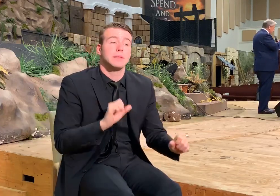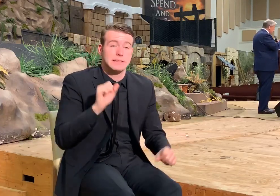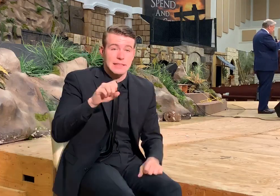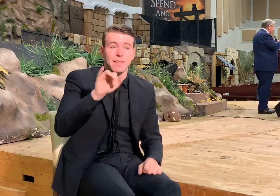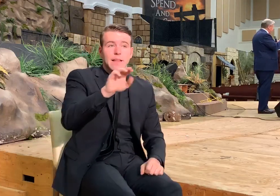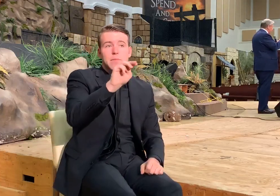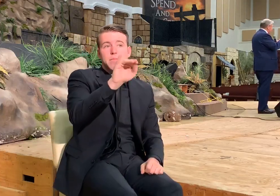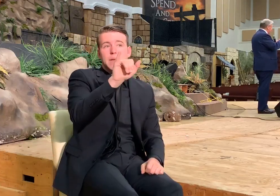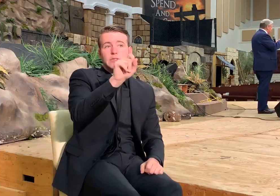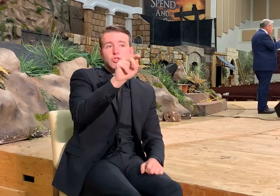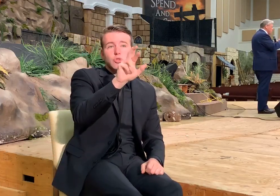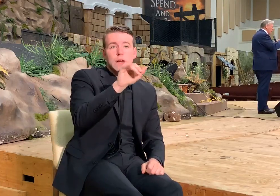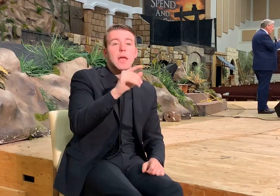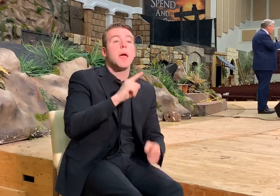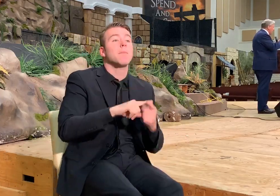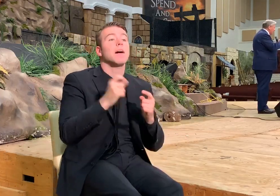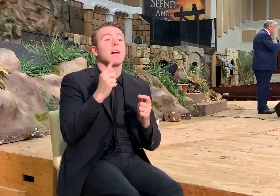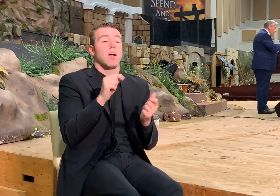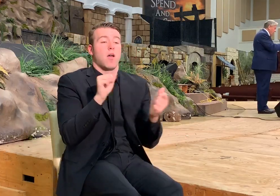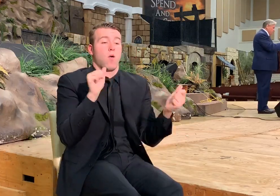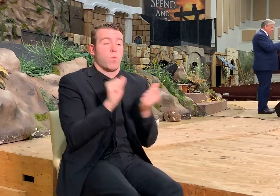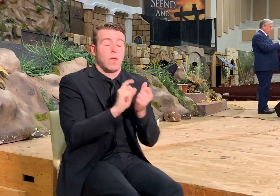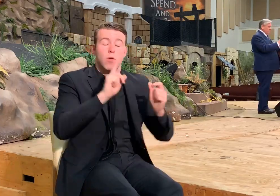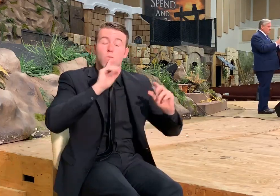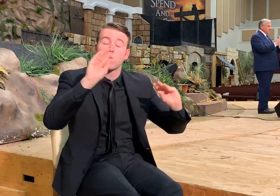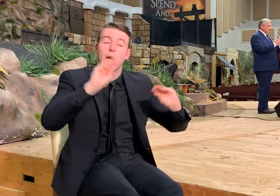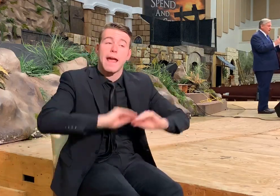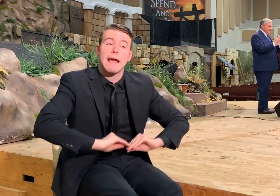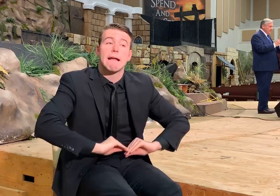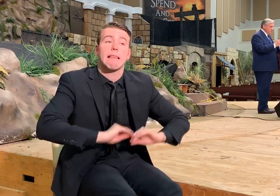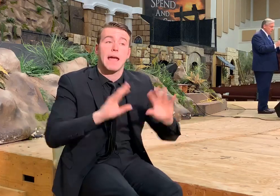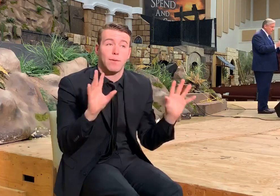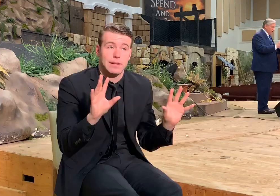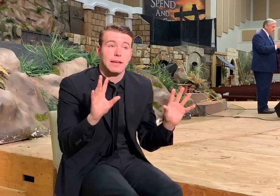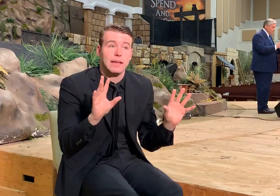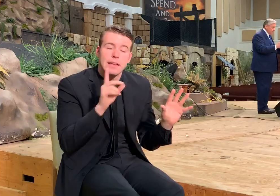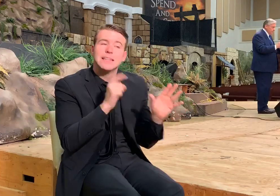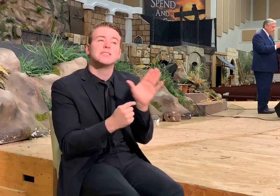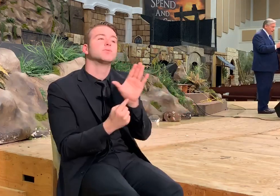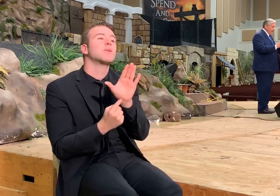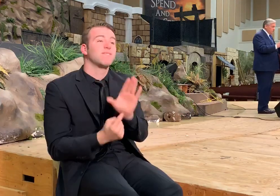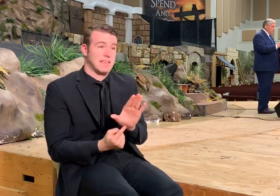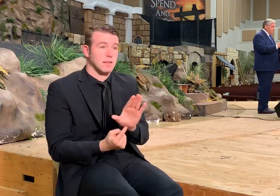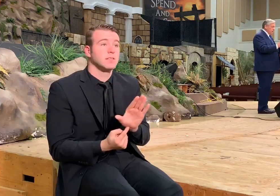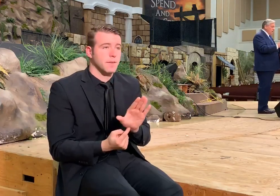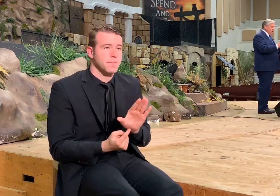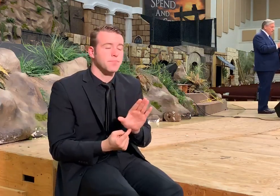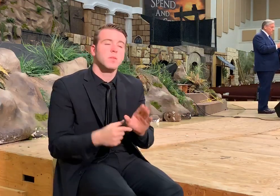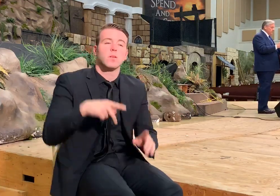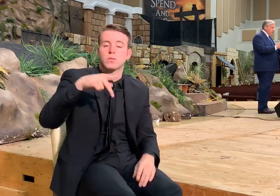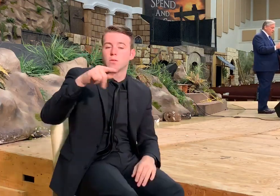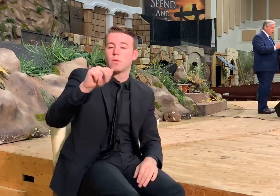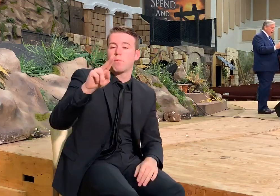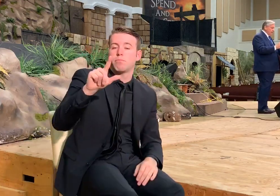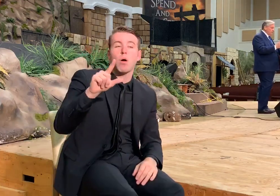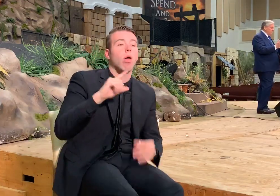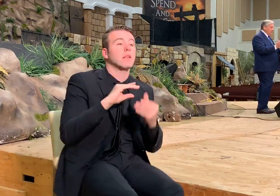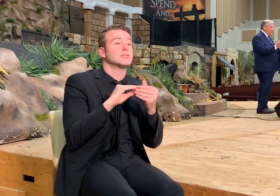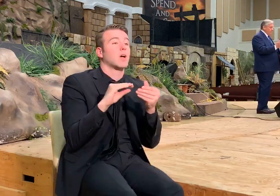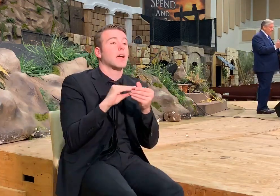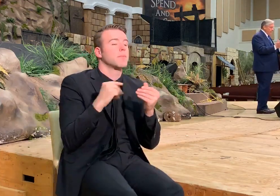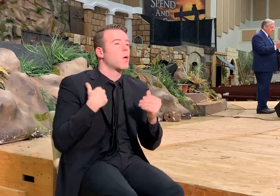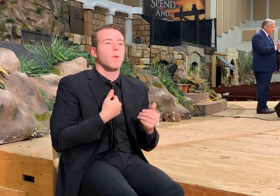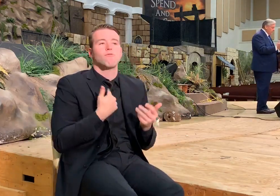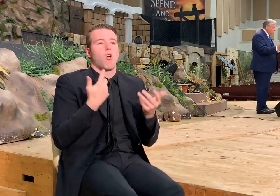of it that with great clarity it is revealed. And so Paul here is talking about